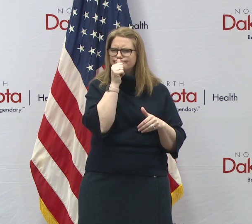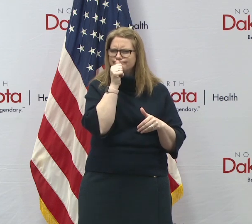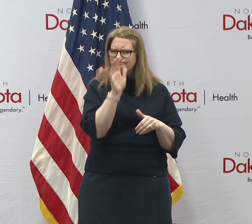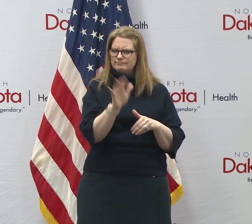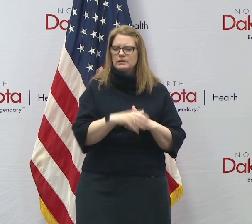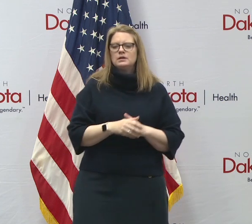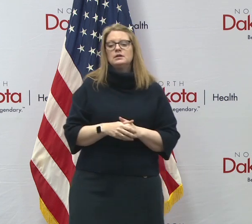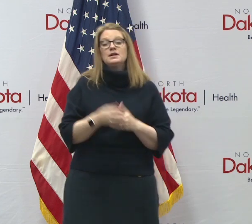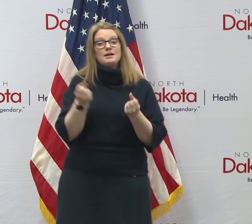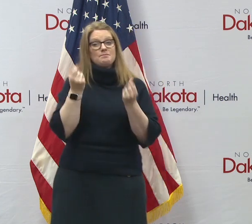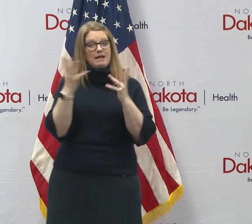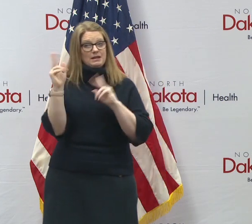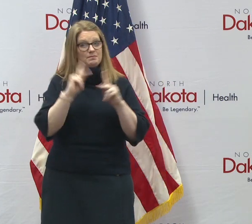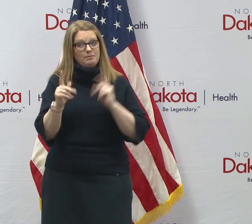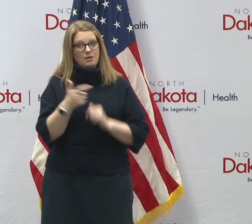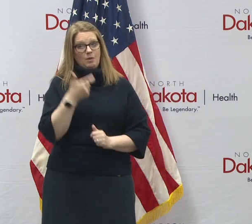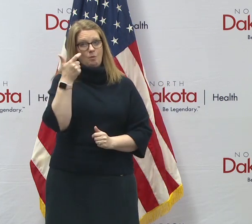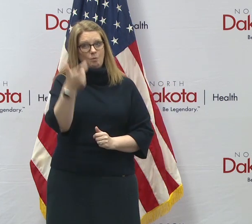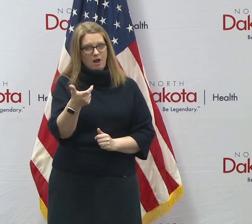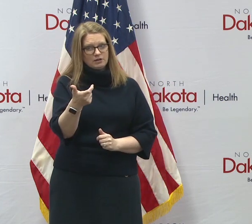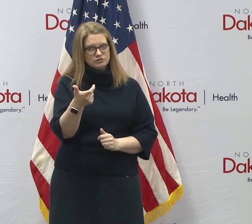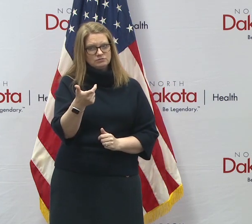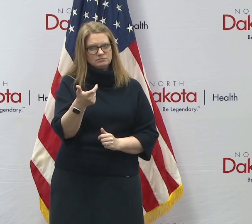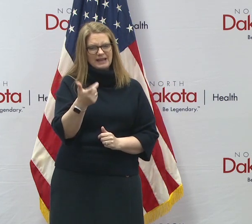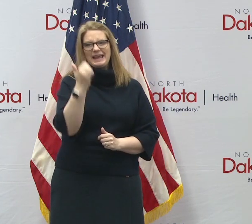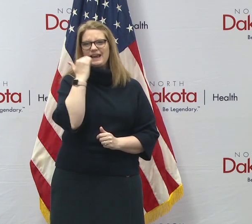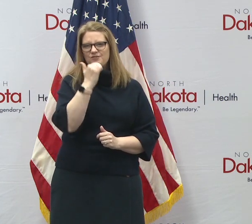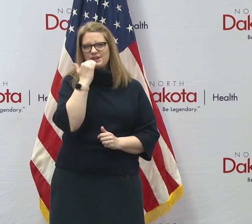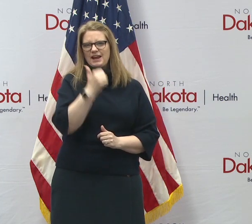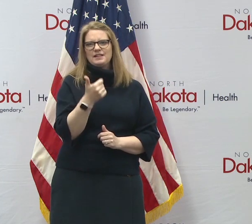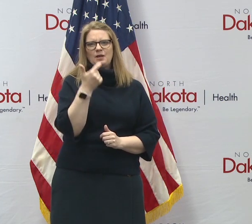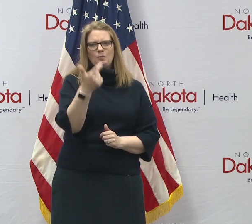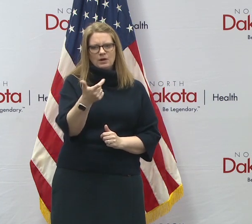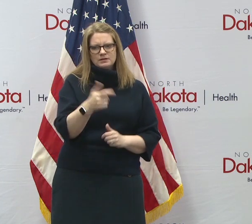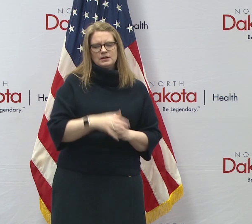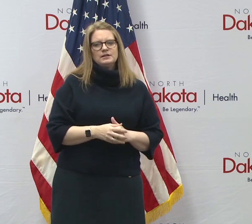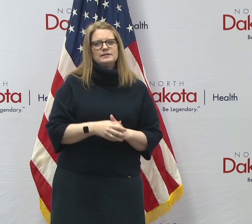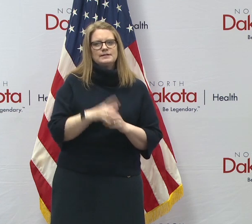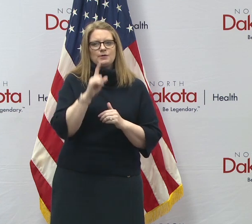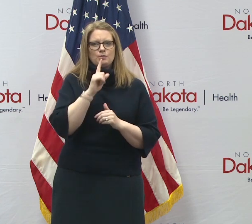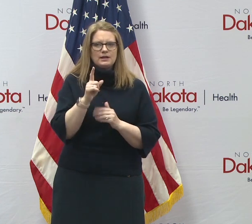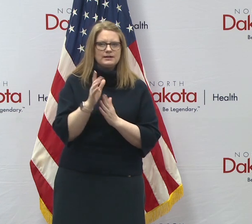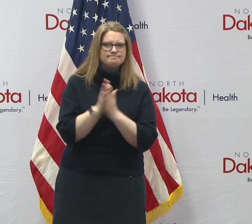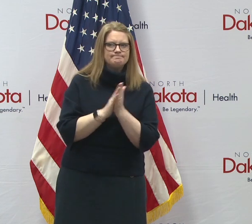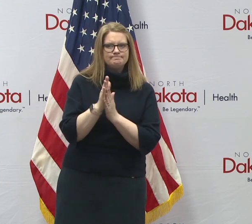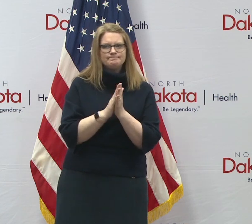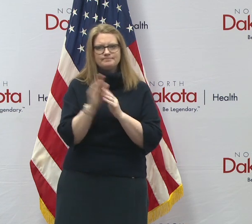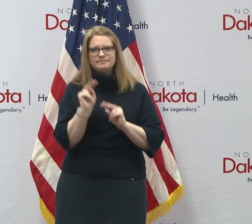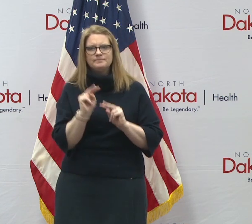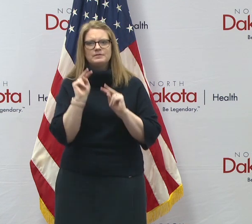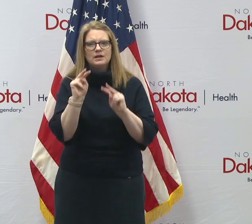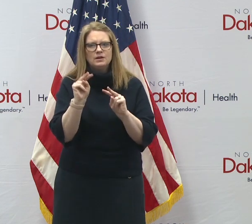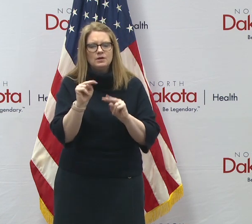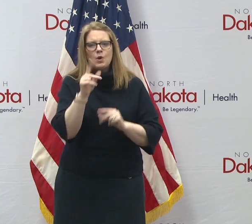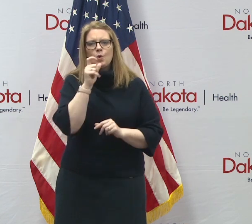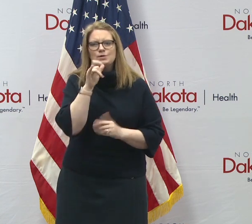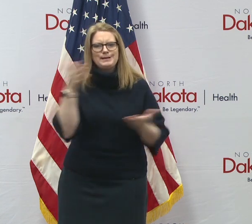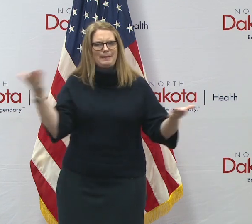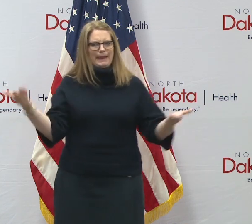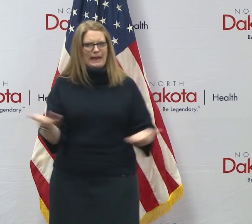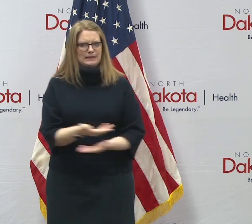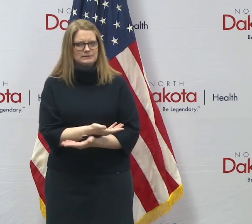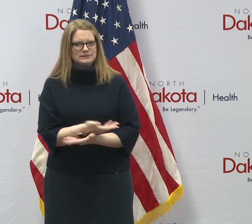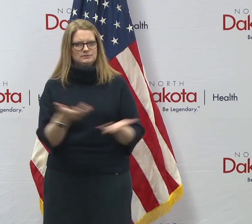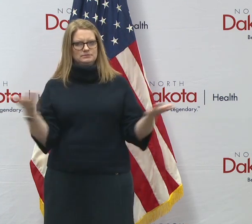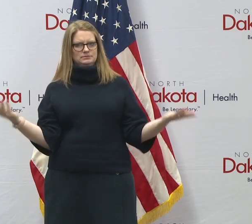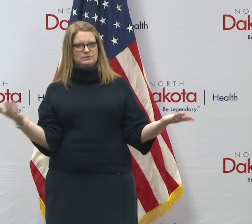that tune in every day. And, and from some of them, we've heard that the thing that's most anticipated is who is going to be the mystery guest, uh, that